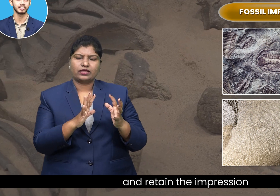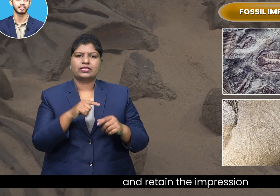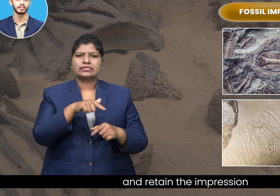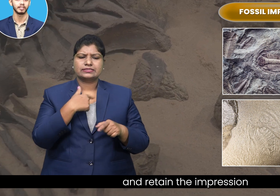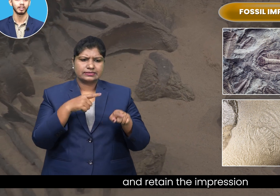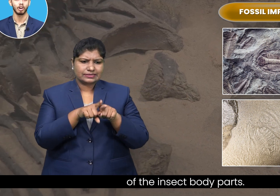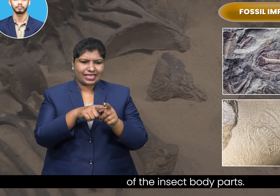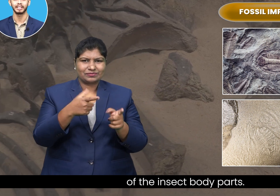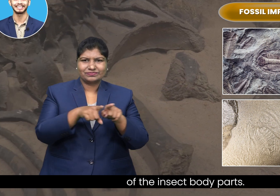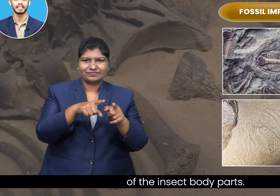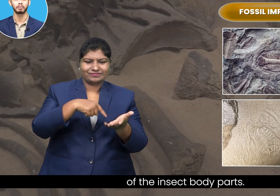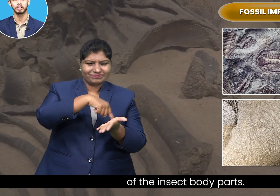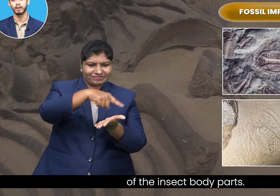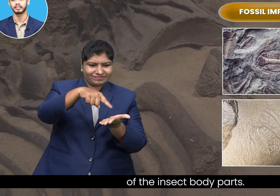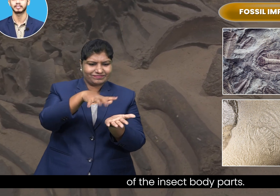of the insect body parts.